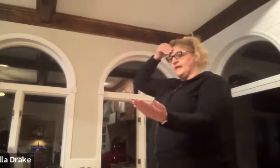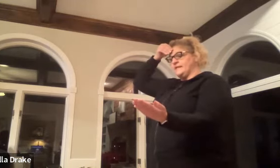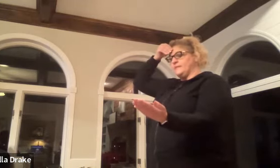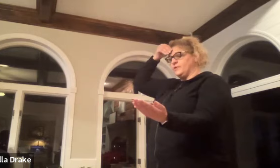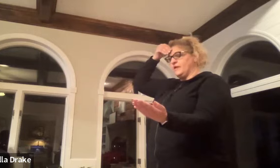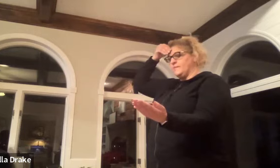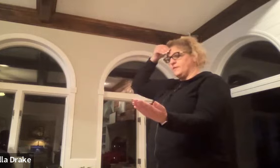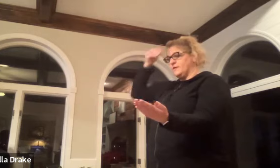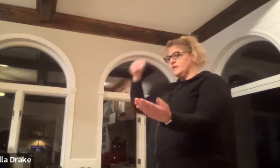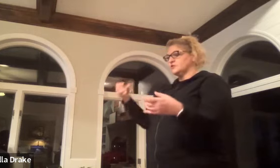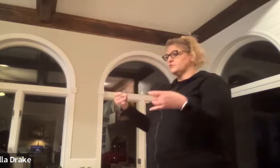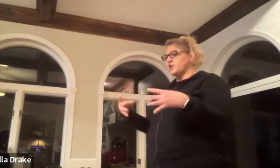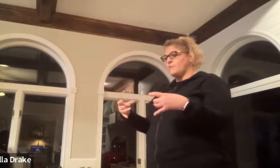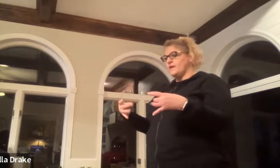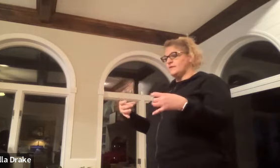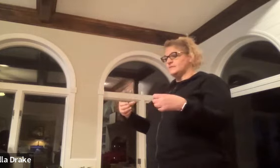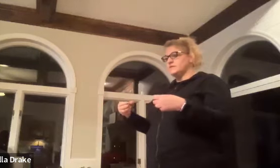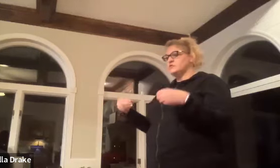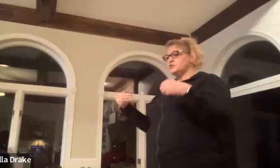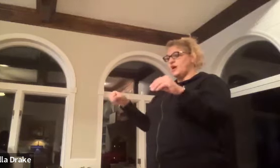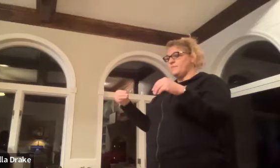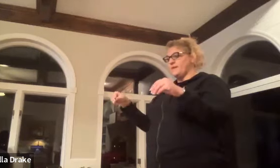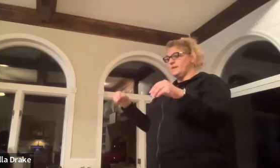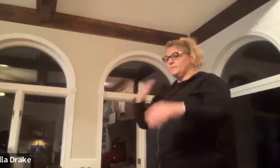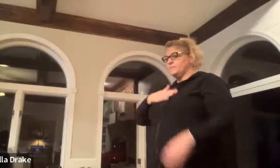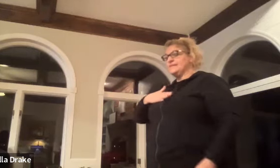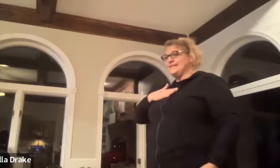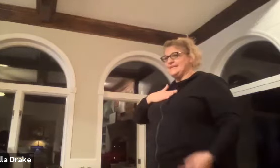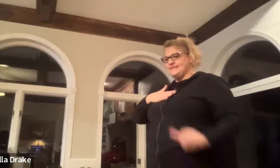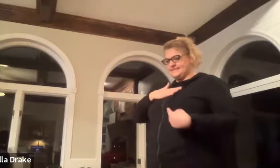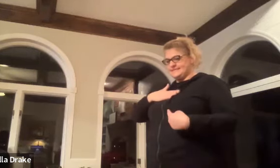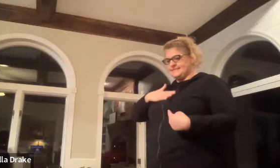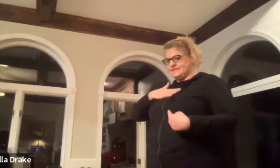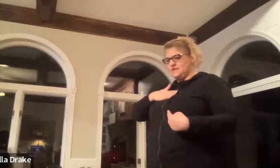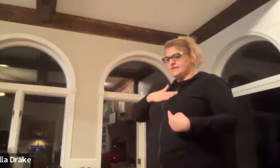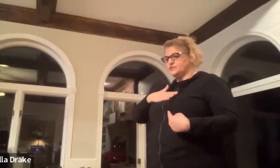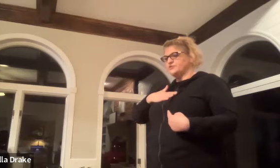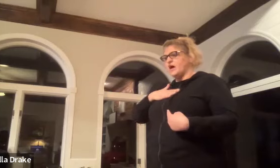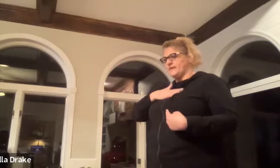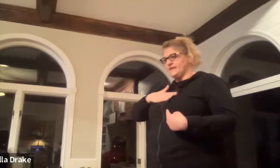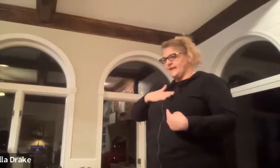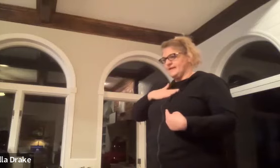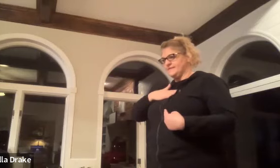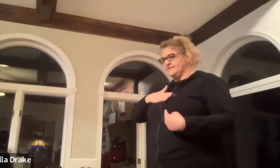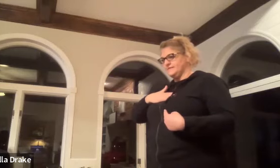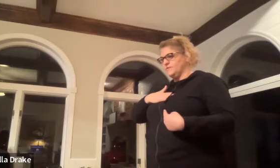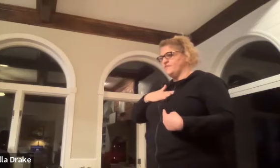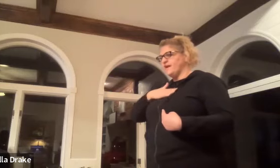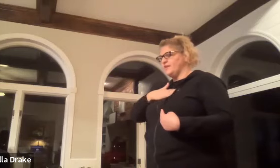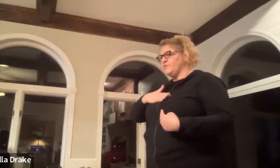hand and put it up so starbucks shopping please is your dominant hand whatever hand you